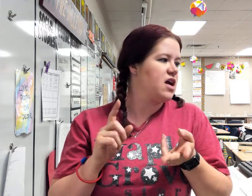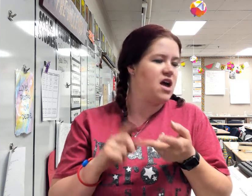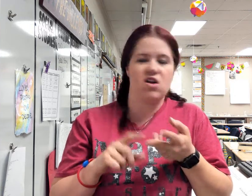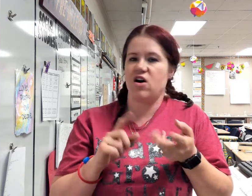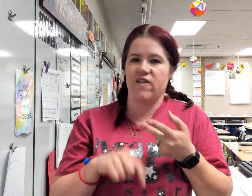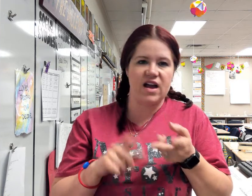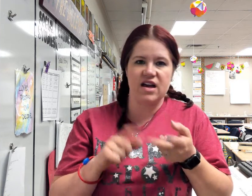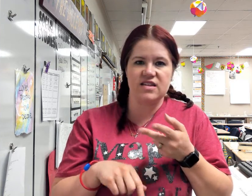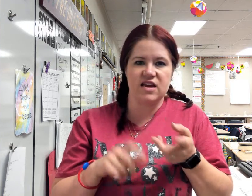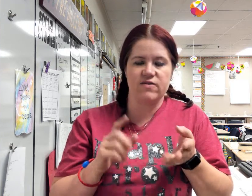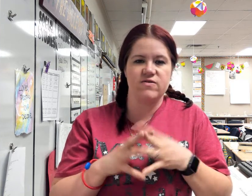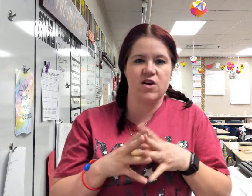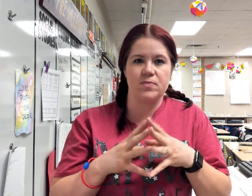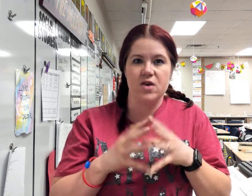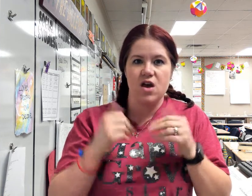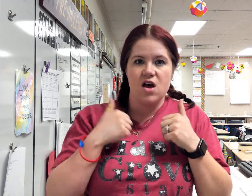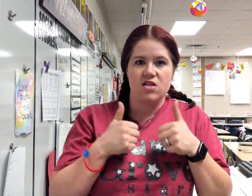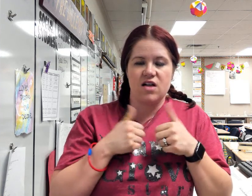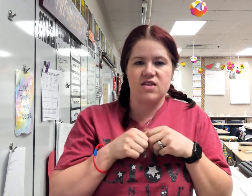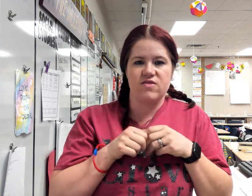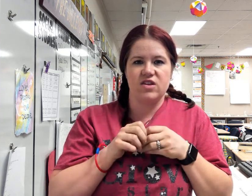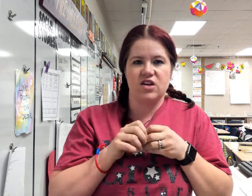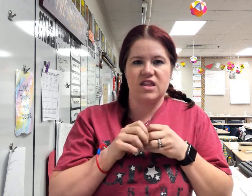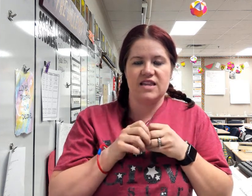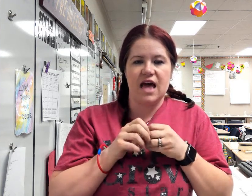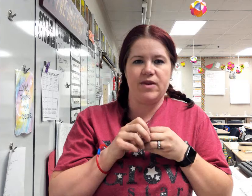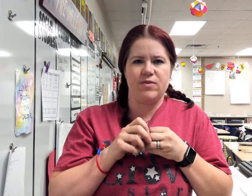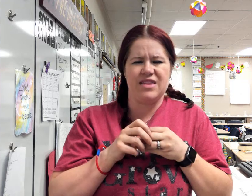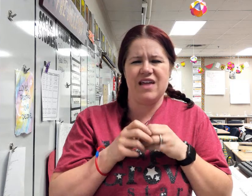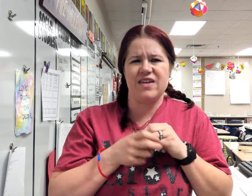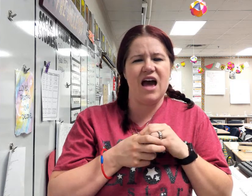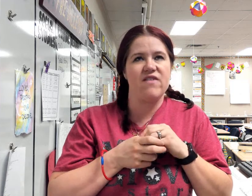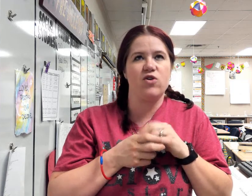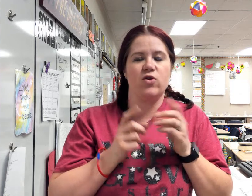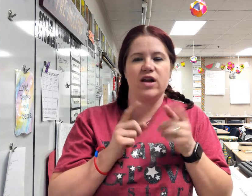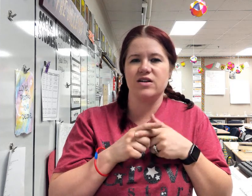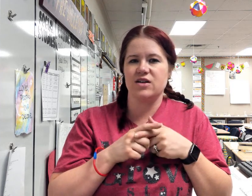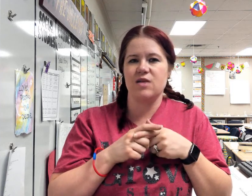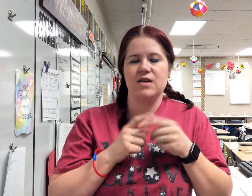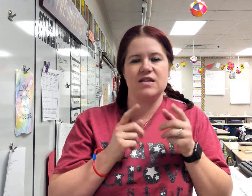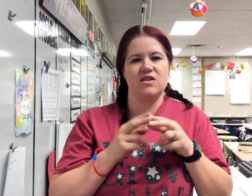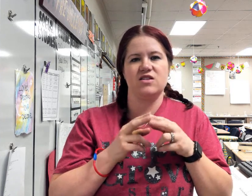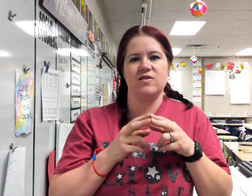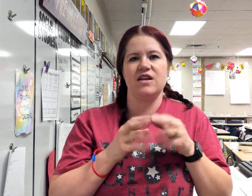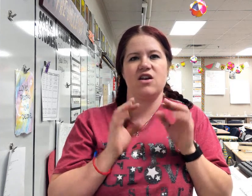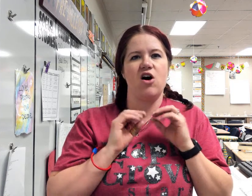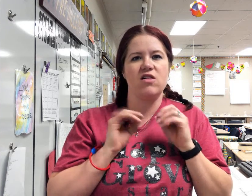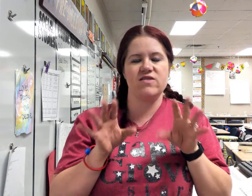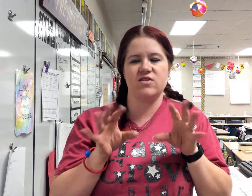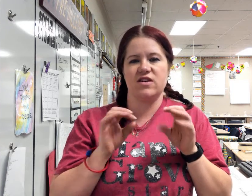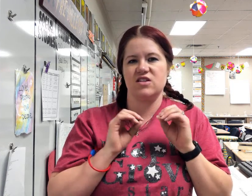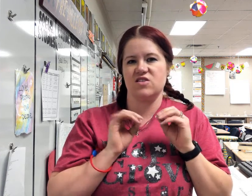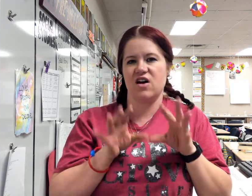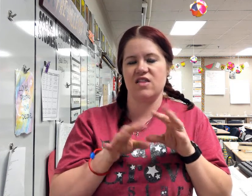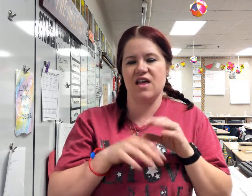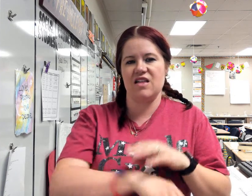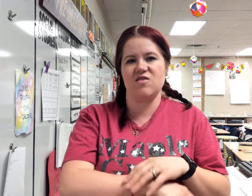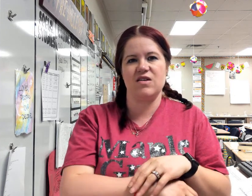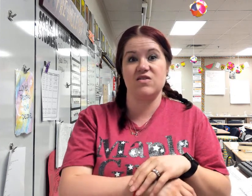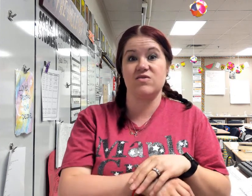and all that kind of stuff. So lots of really good things happening with that. They have a whole character ed piece that they're doing and all of the donations are online. So it makes it